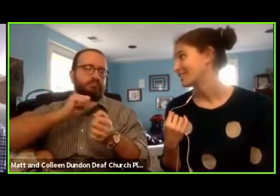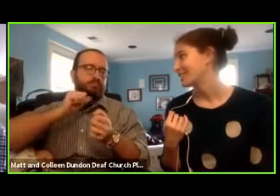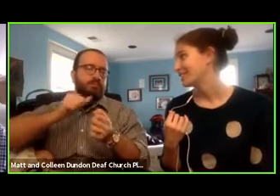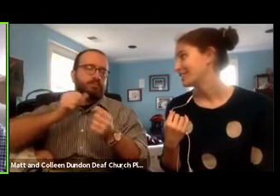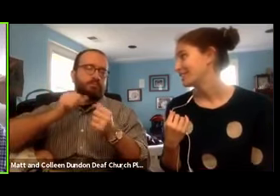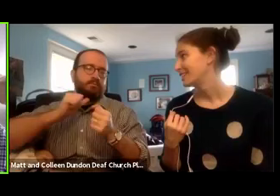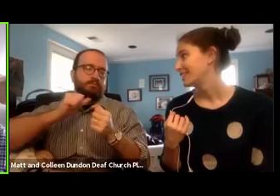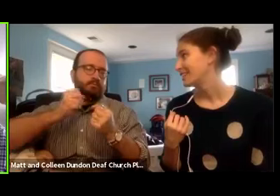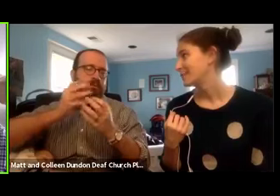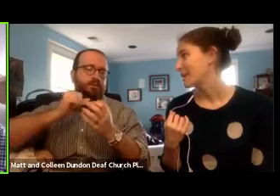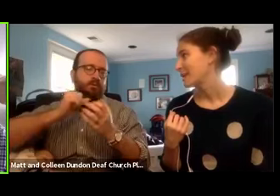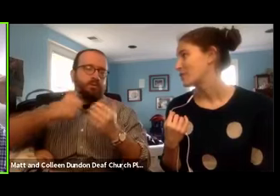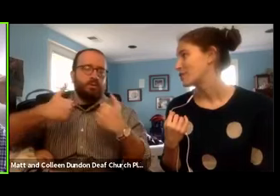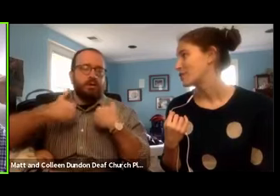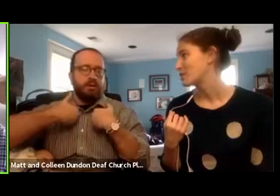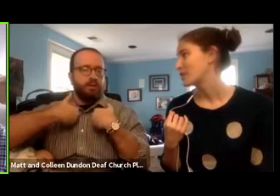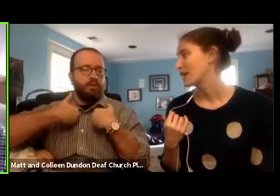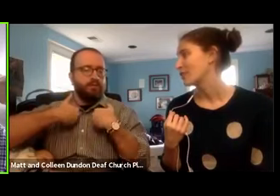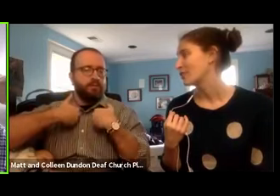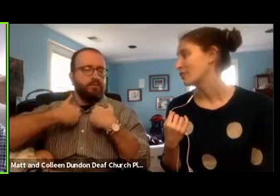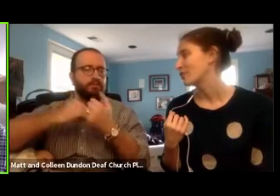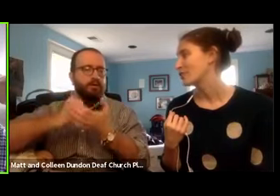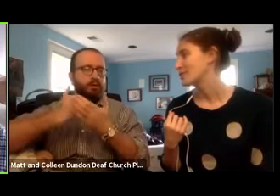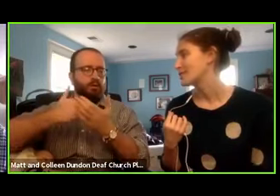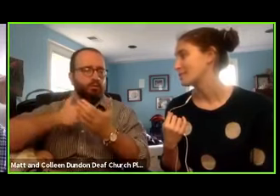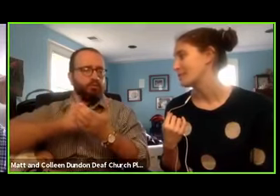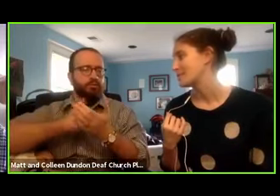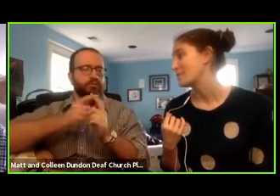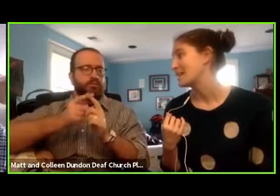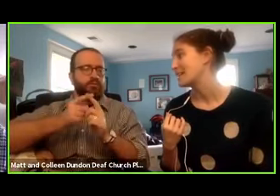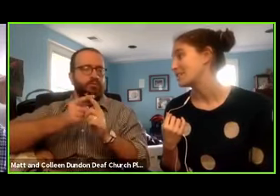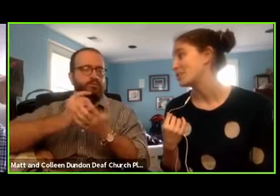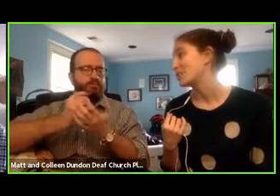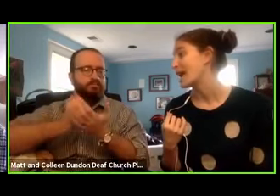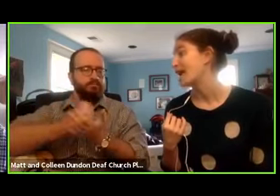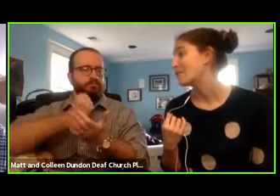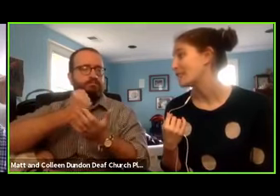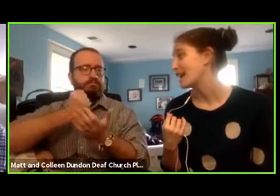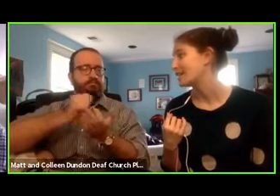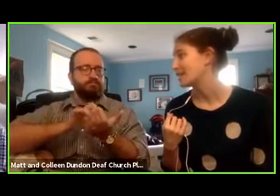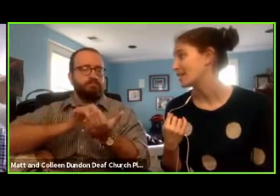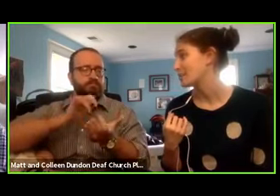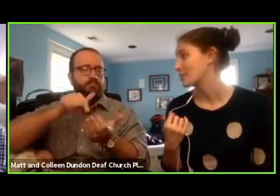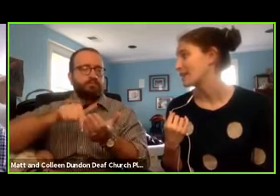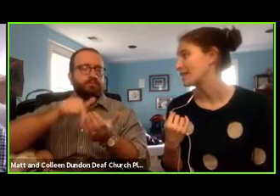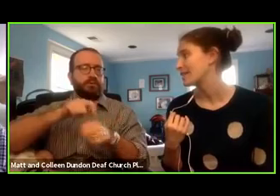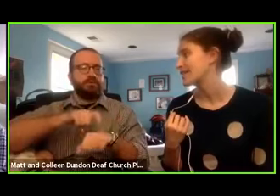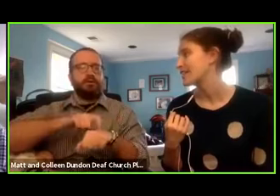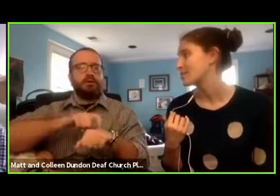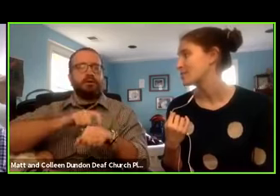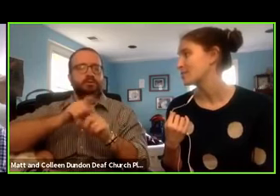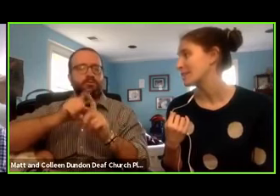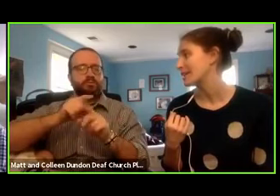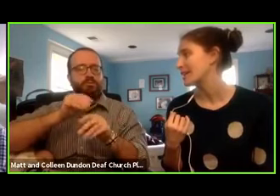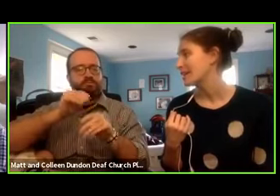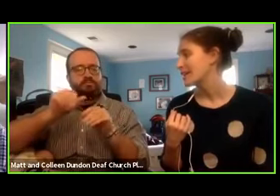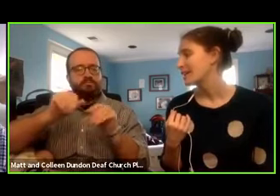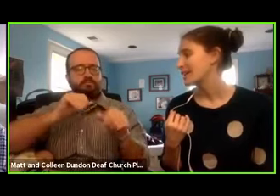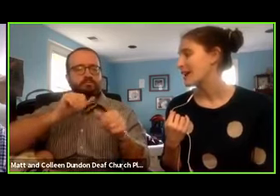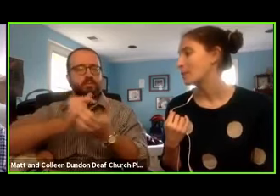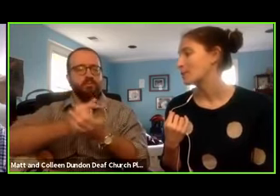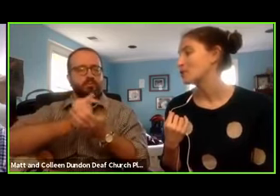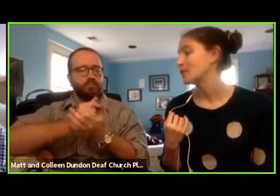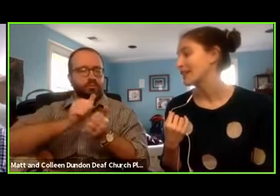um, and we just pray for all those because many don't have that. Um, we pray that this would be